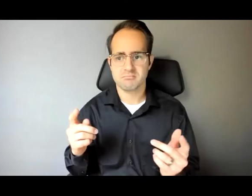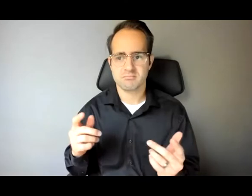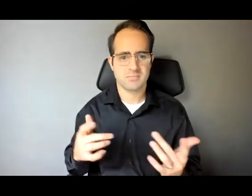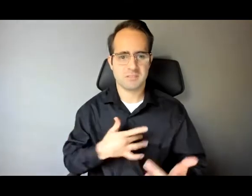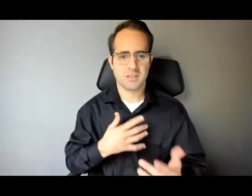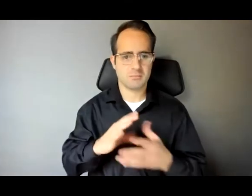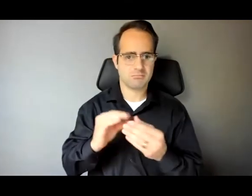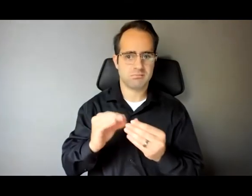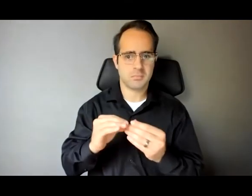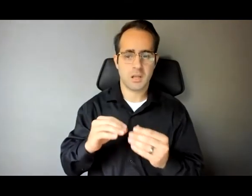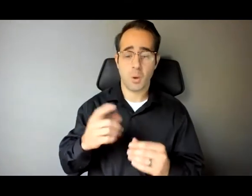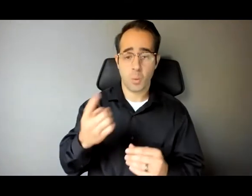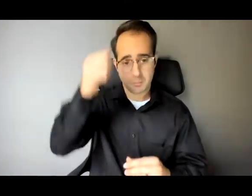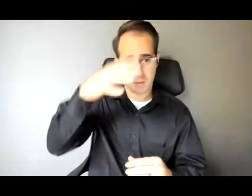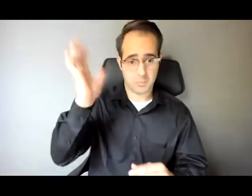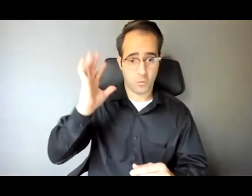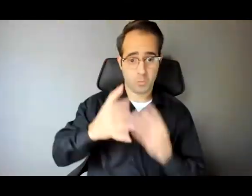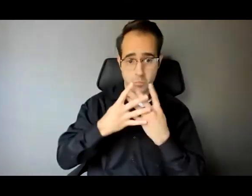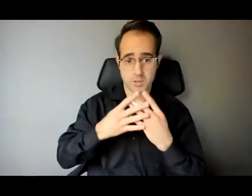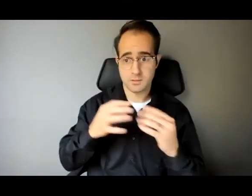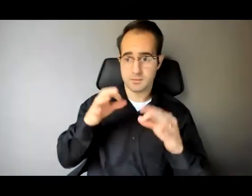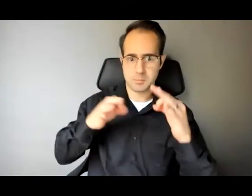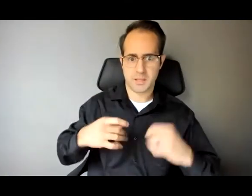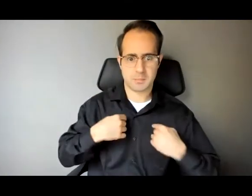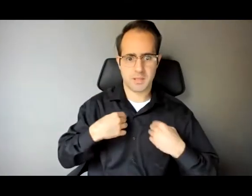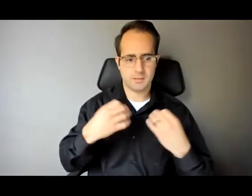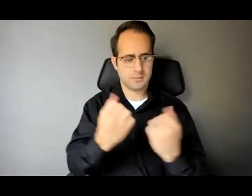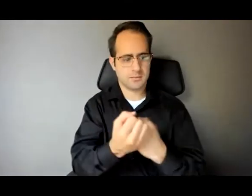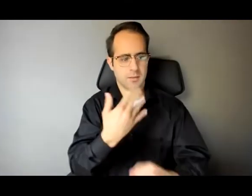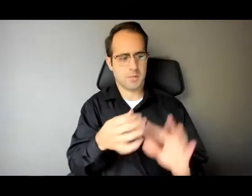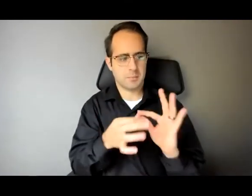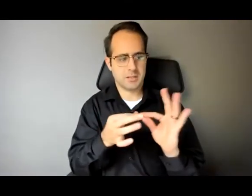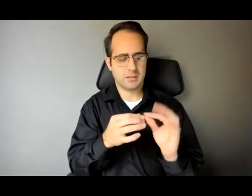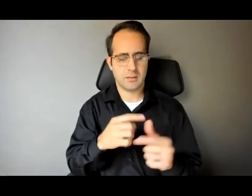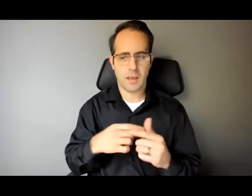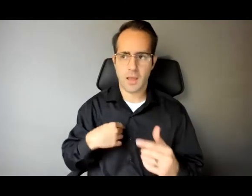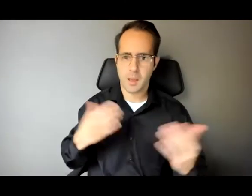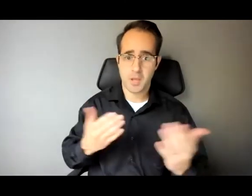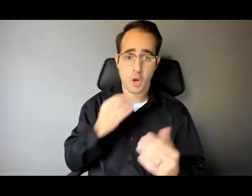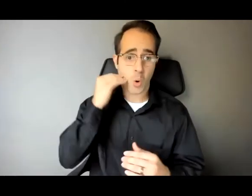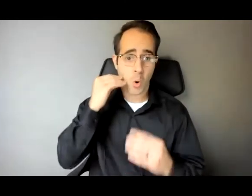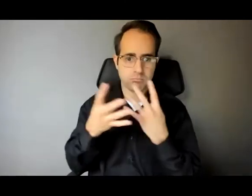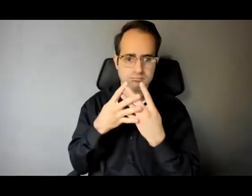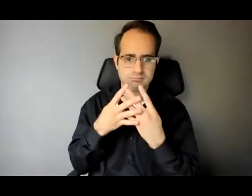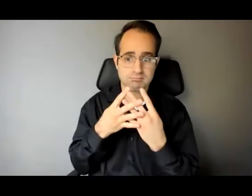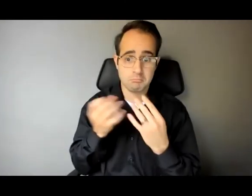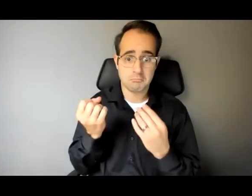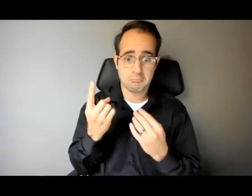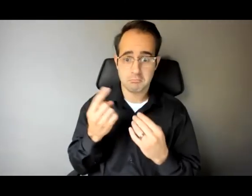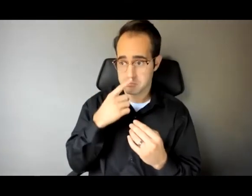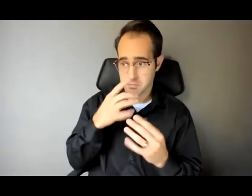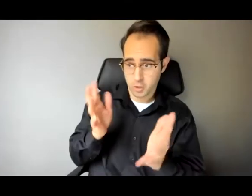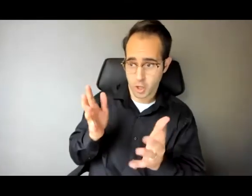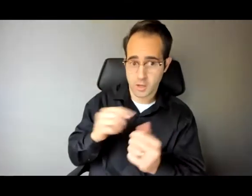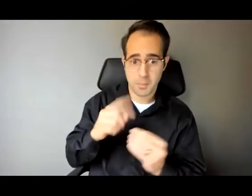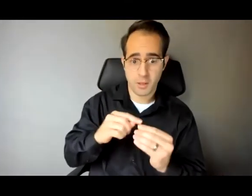I'm formerly incarcerated too in fact I just got out of federal prison and I'm sitting at home on house arrest and I said sure let's have a conversation